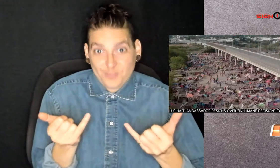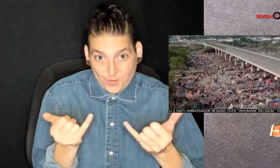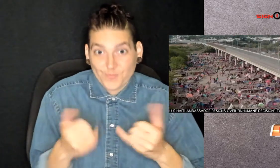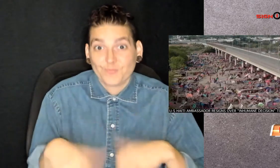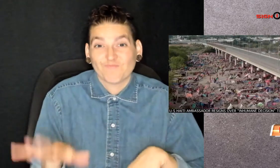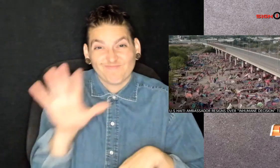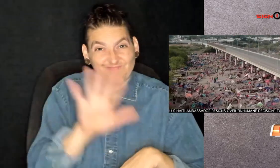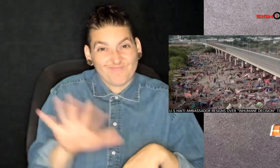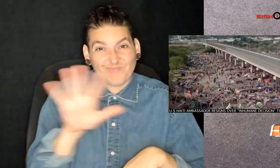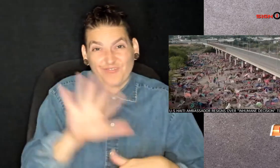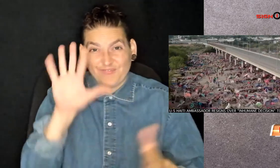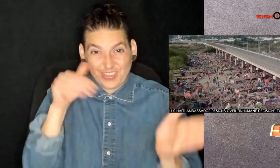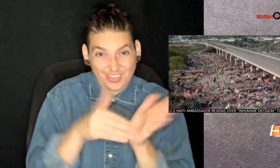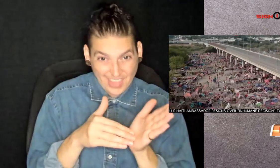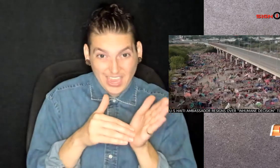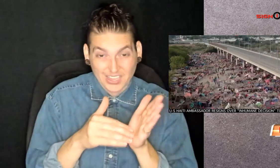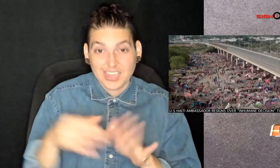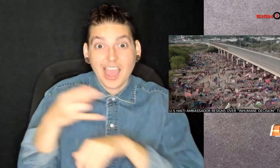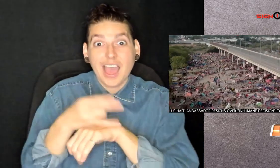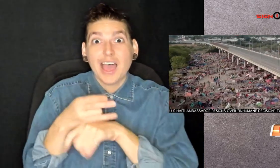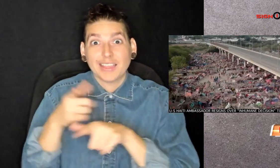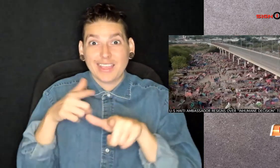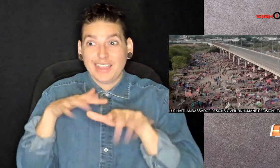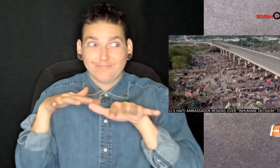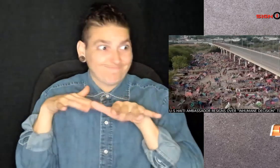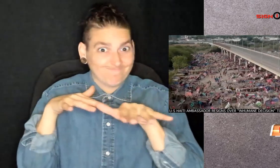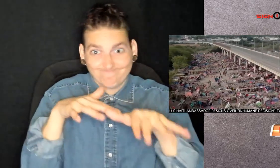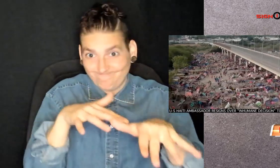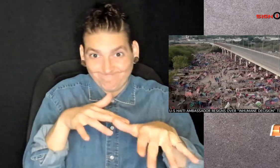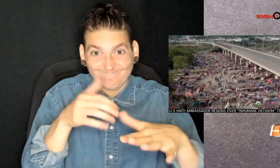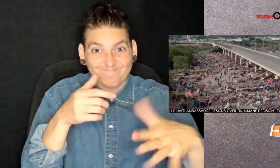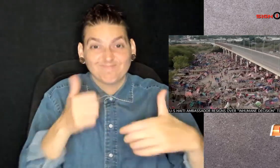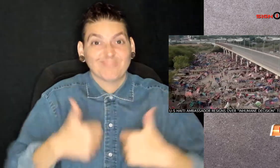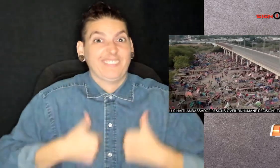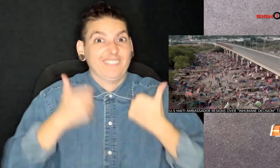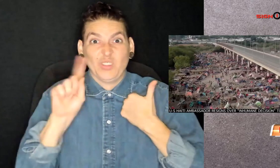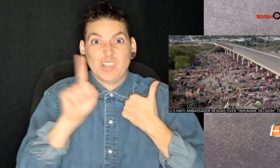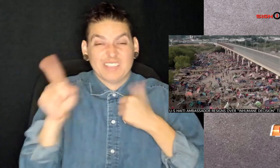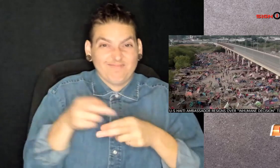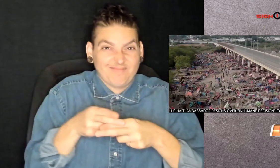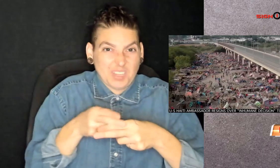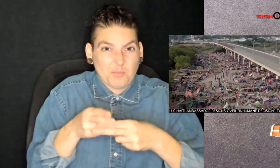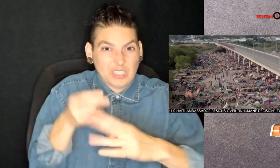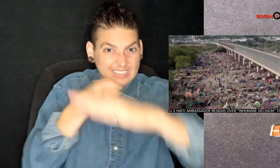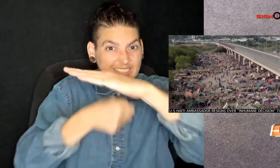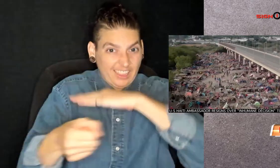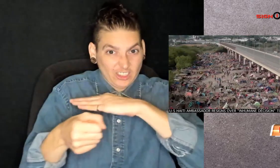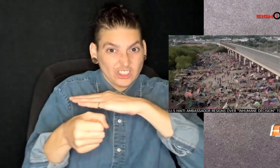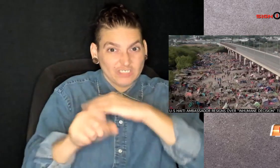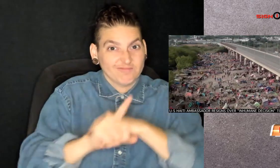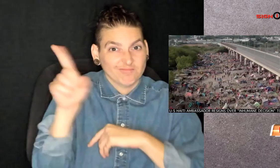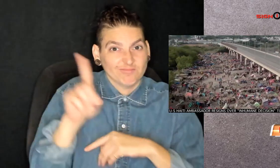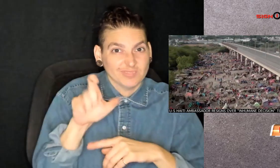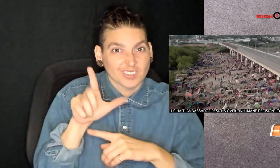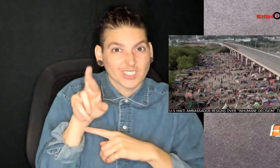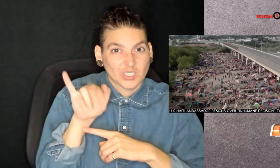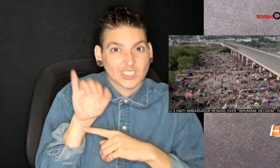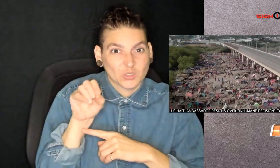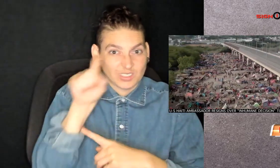Right now, about 5,000 Haitian migrants are living in a temporary shelter in Del